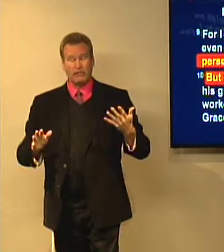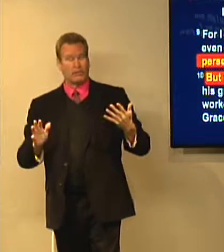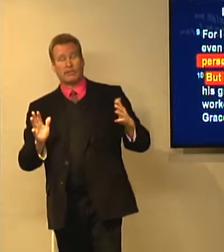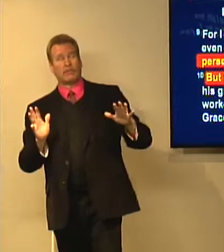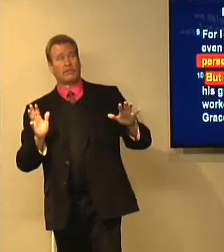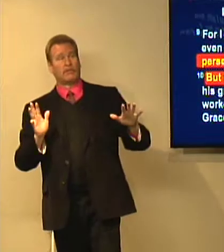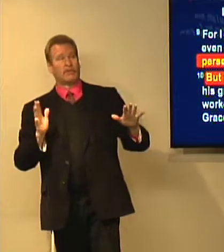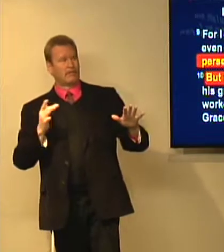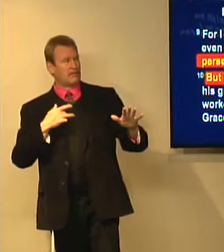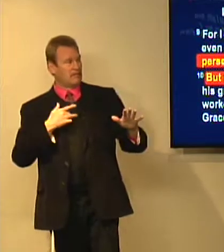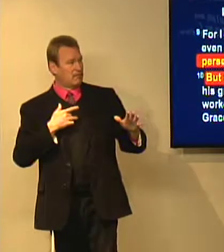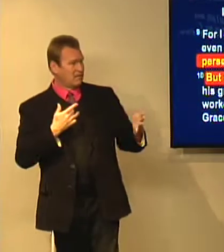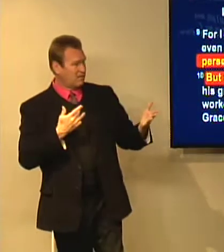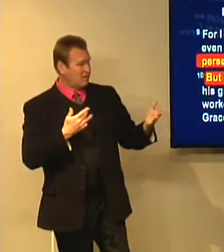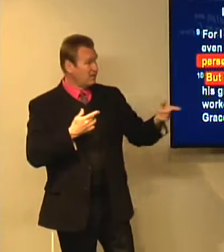alive, on this birth,